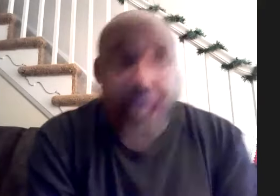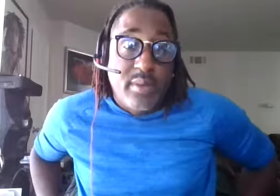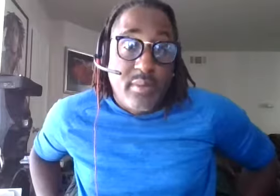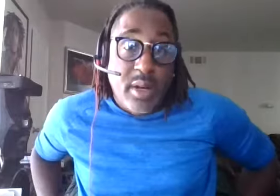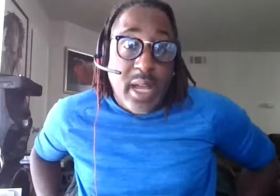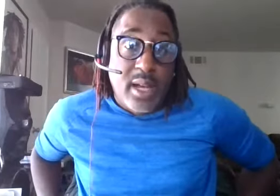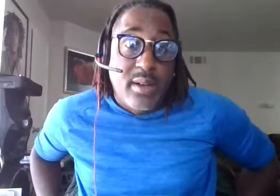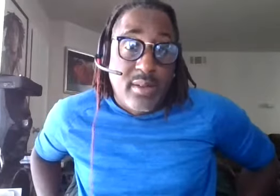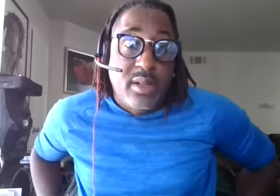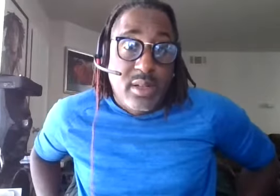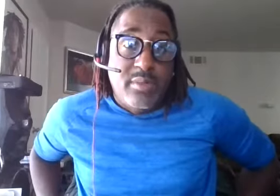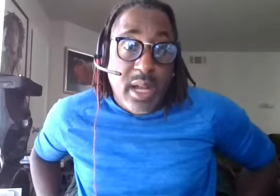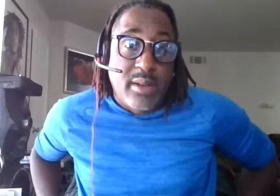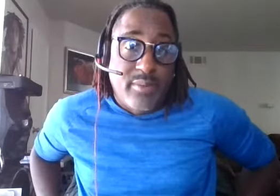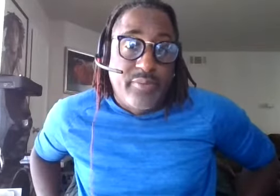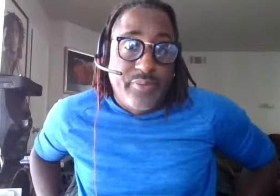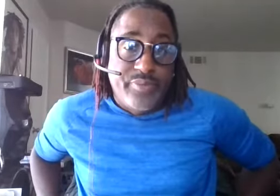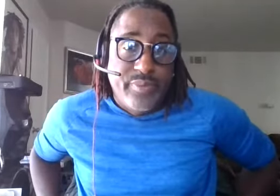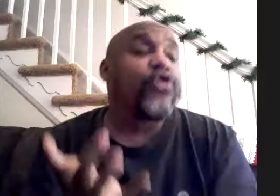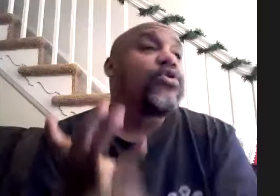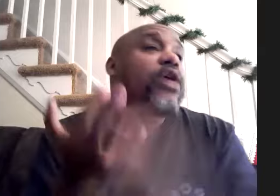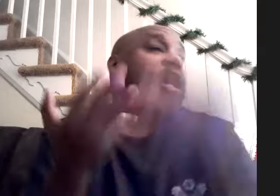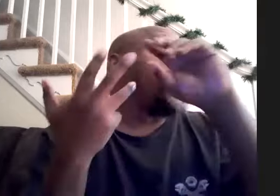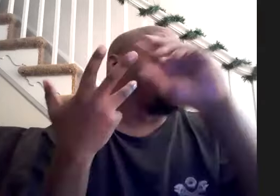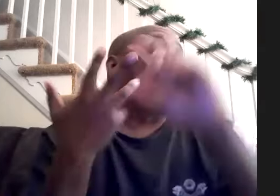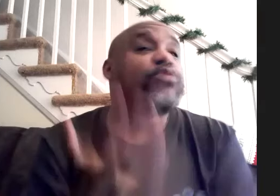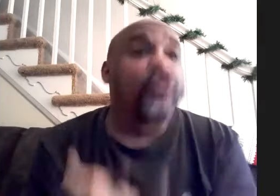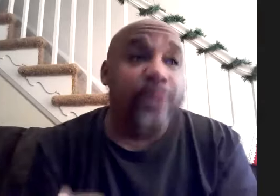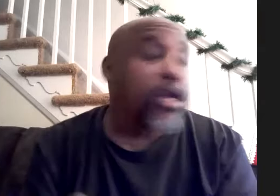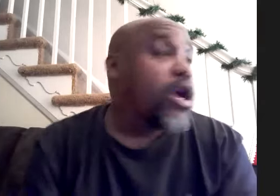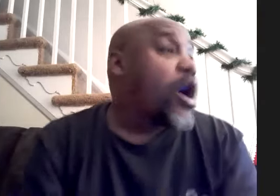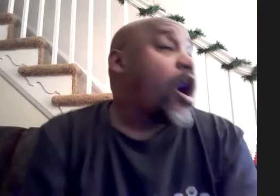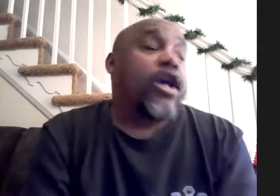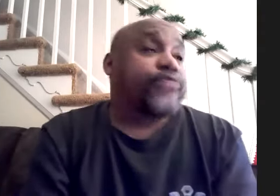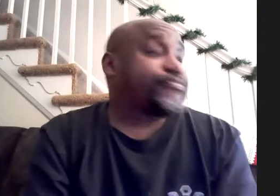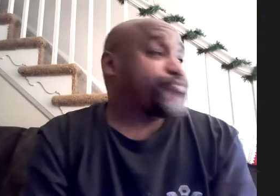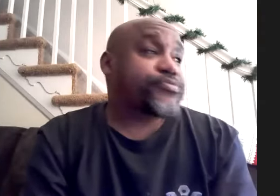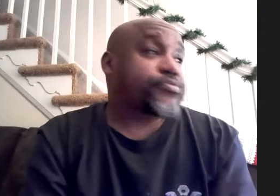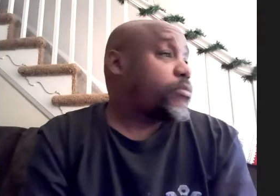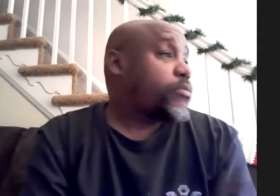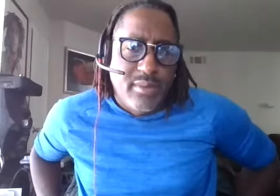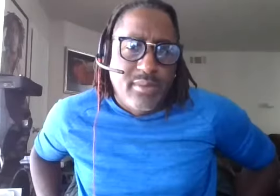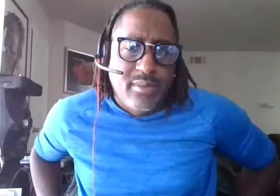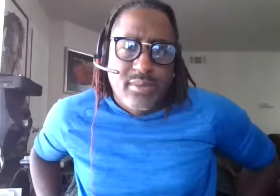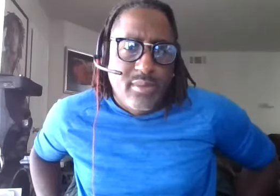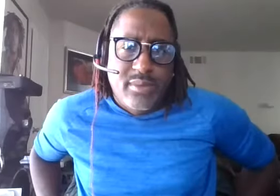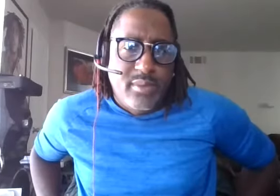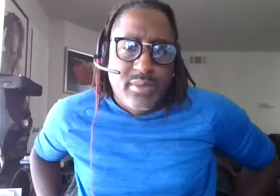oh yeah that i love what they do i love the next movement um oh yeah yeah they were just